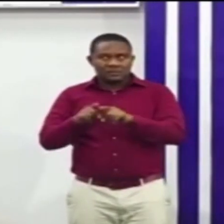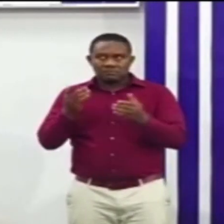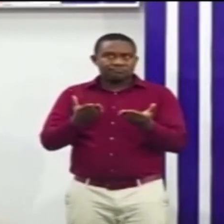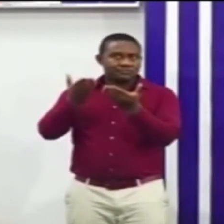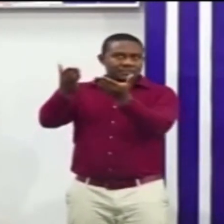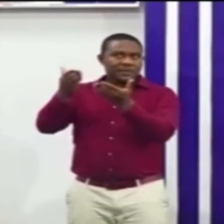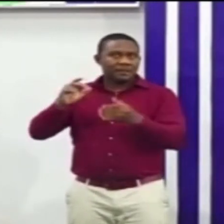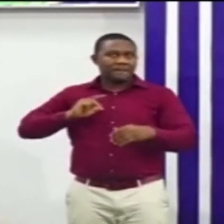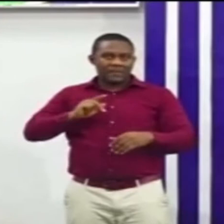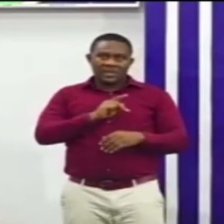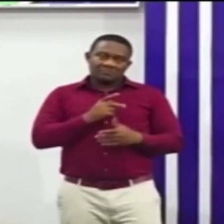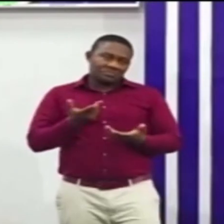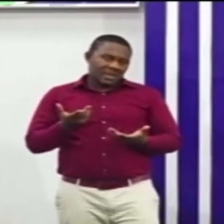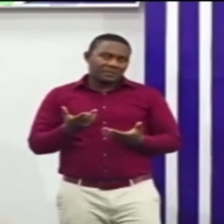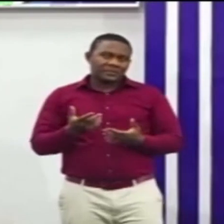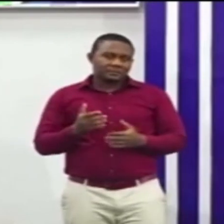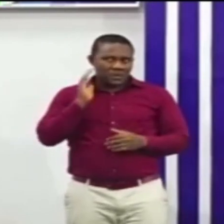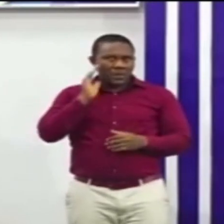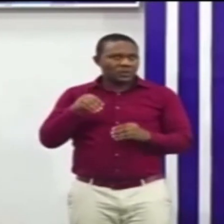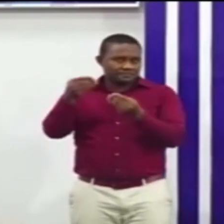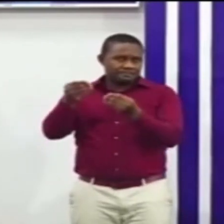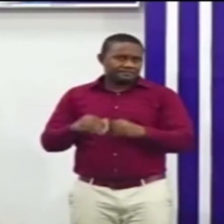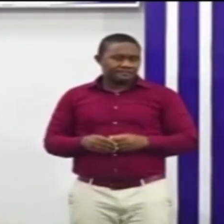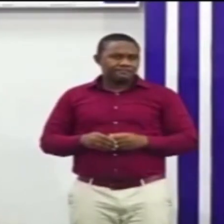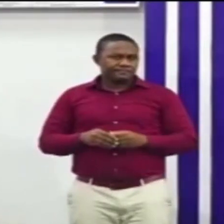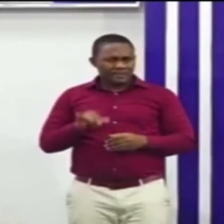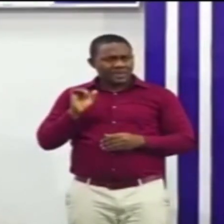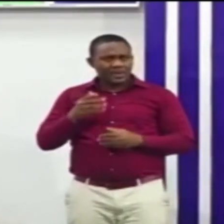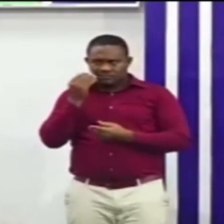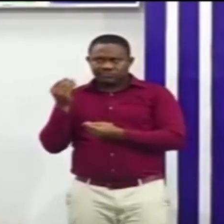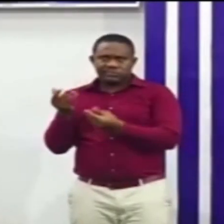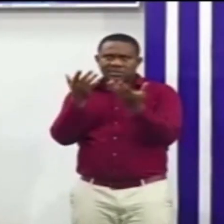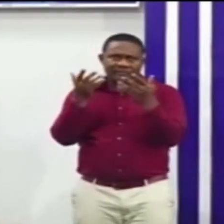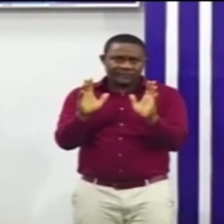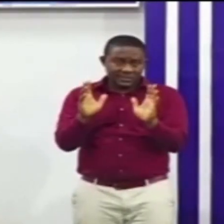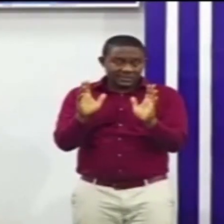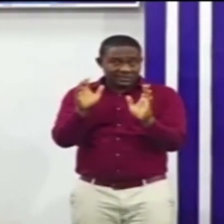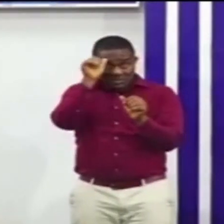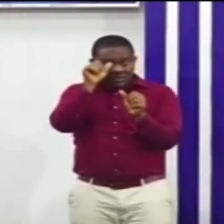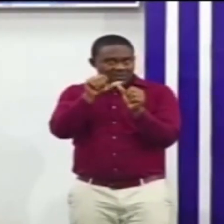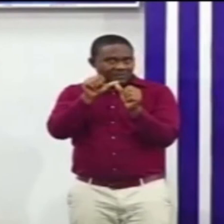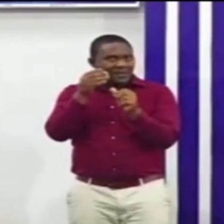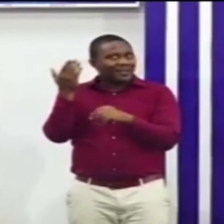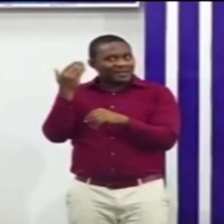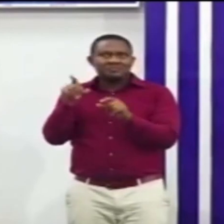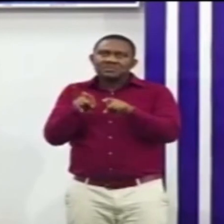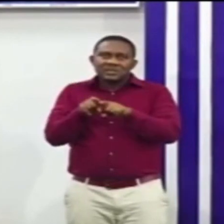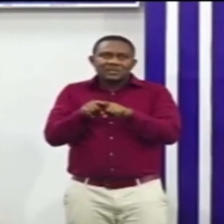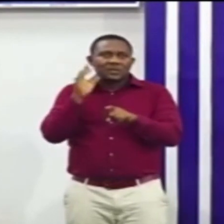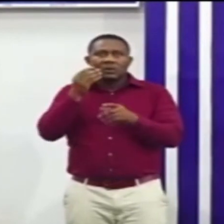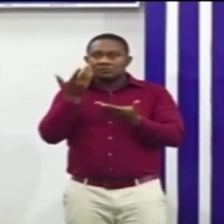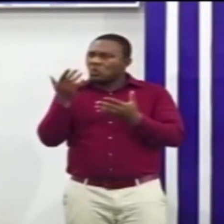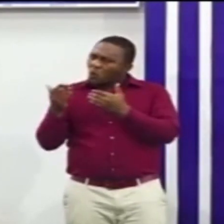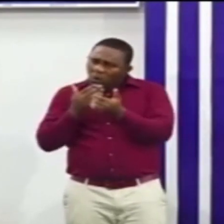during the mid-year review. That's just a quick update, and we'll be done with it, as we did the last time, depending on the outcome, we'll do well to